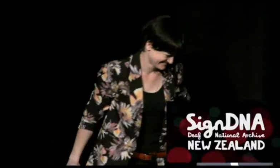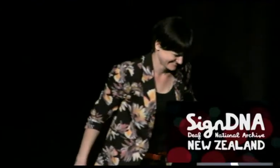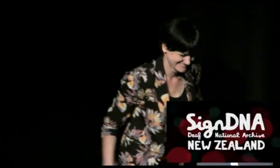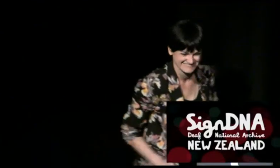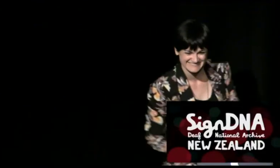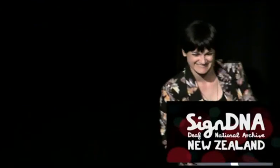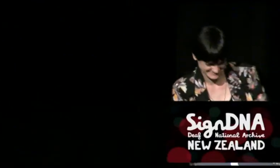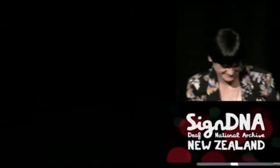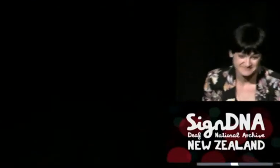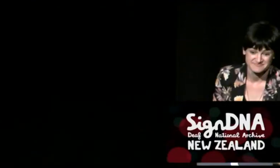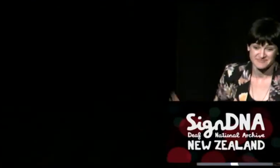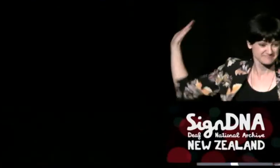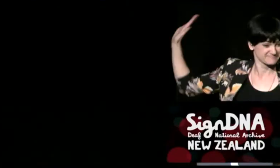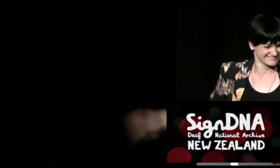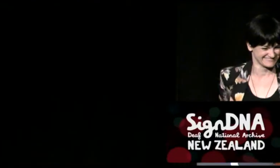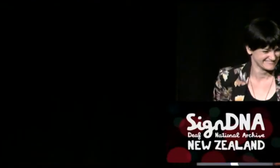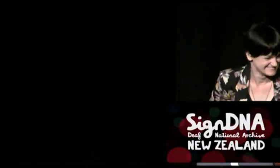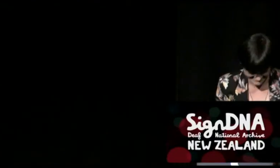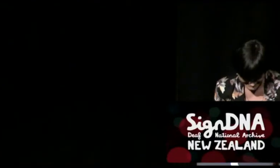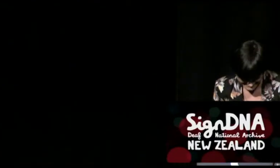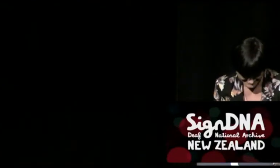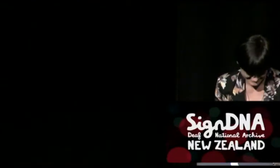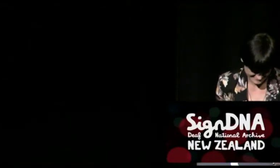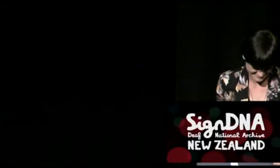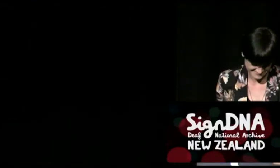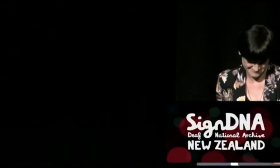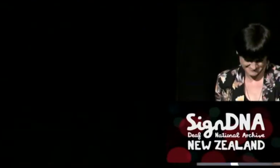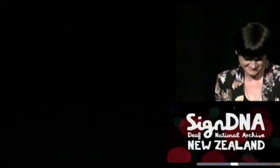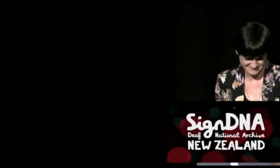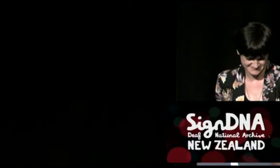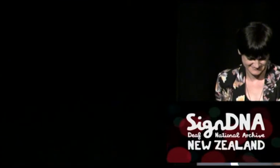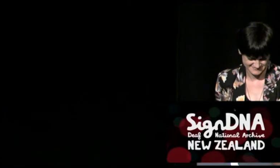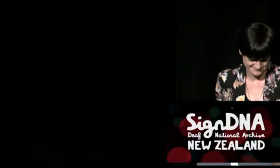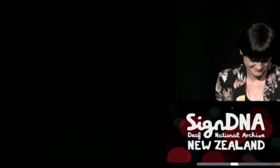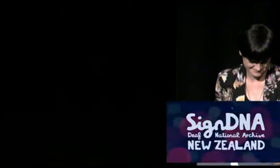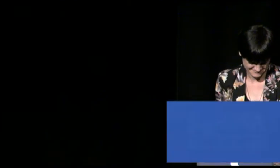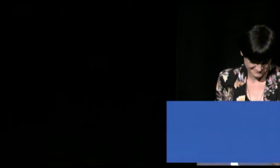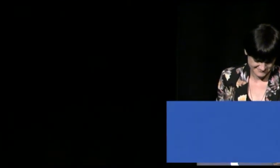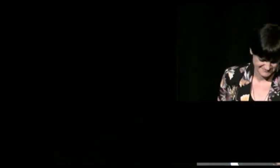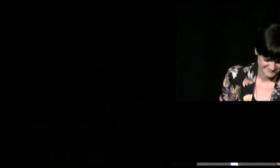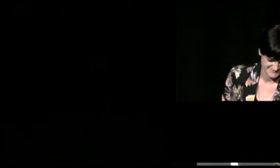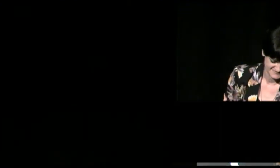programmes you know of or people that we can contact we would love to hear from you so please do come forward thank you very much